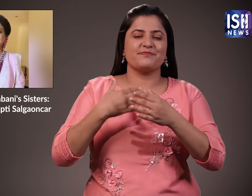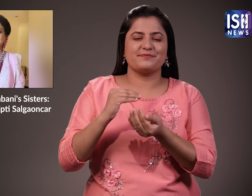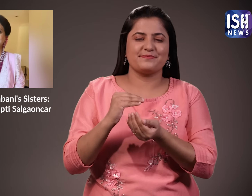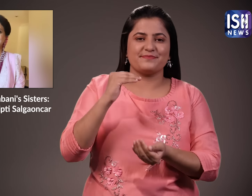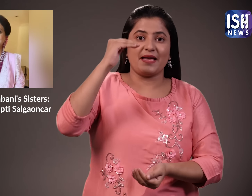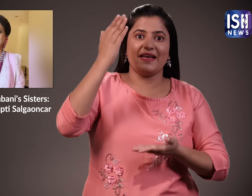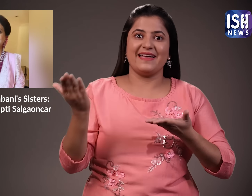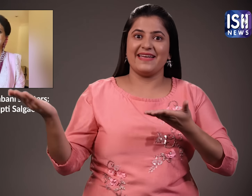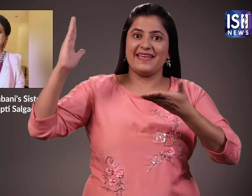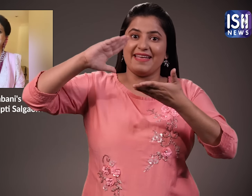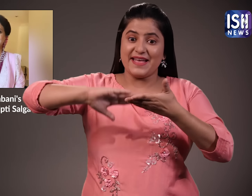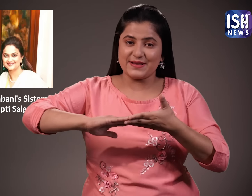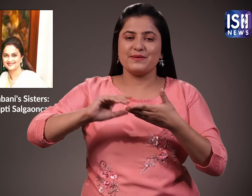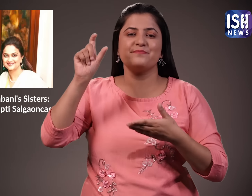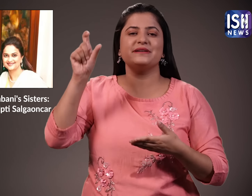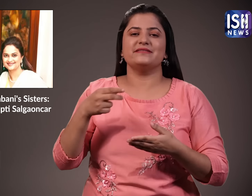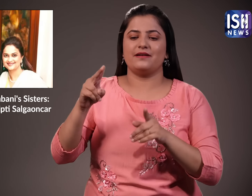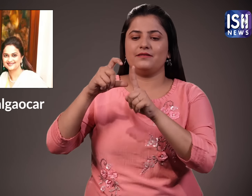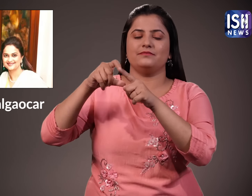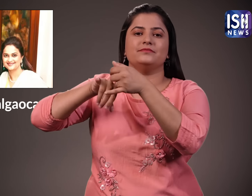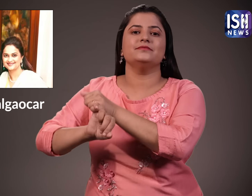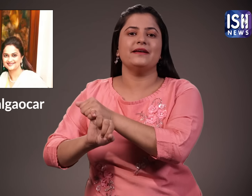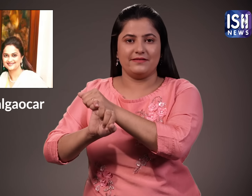She got married to Dattaraj Salgaokar in 1983.